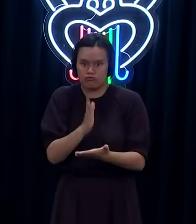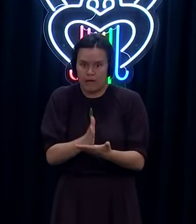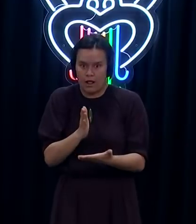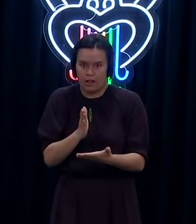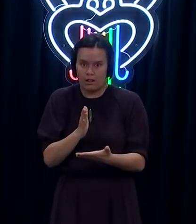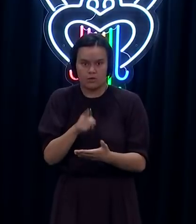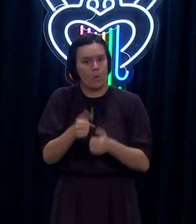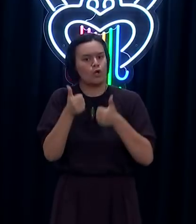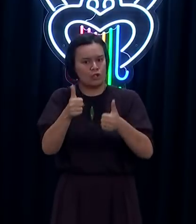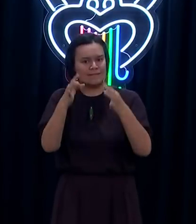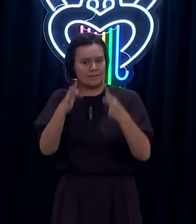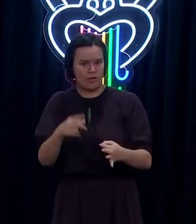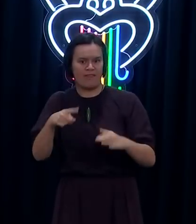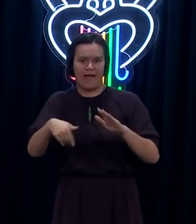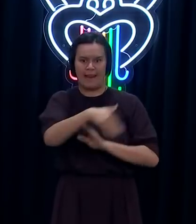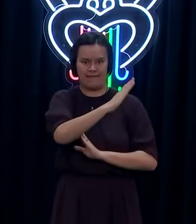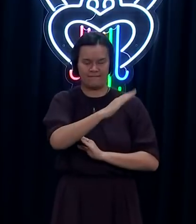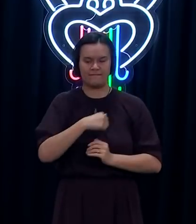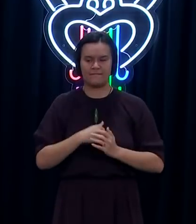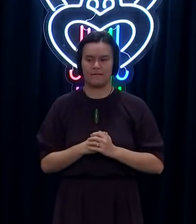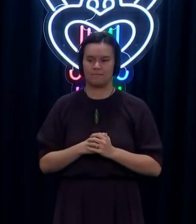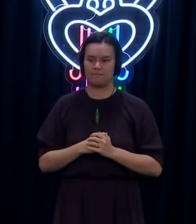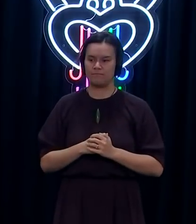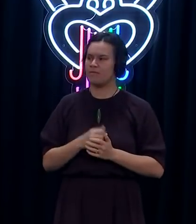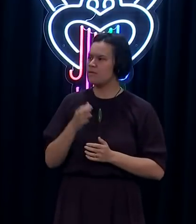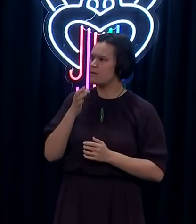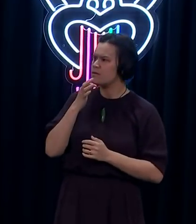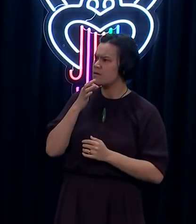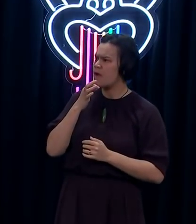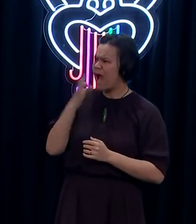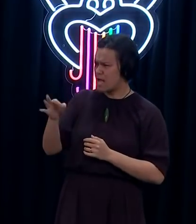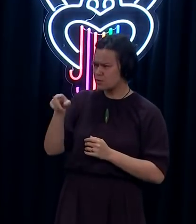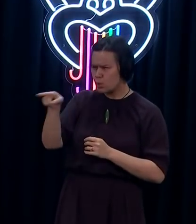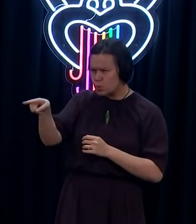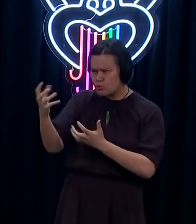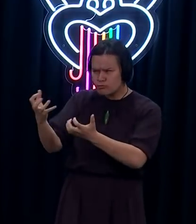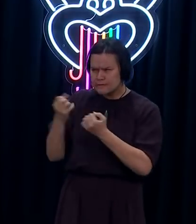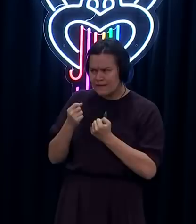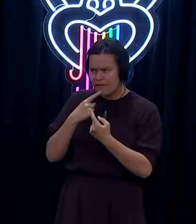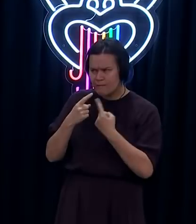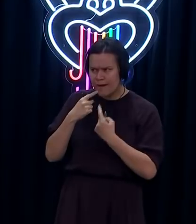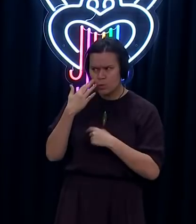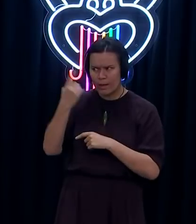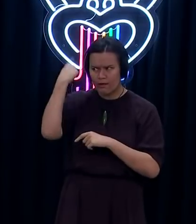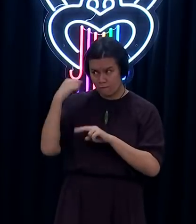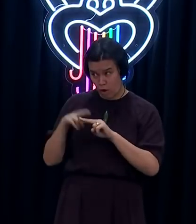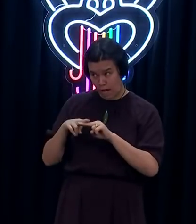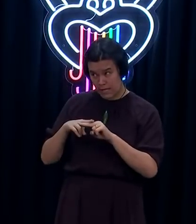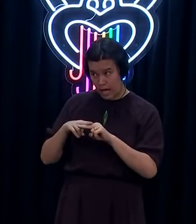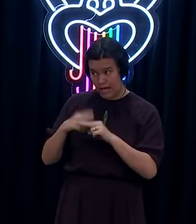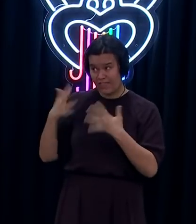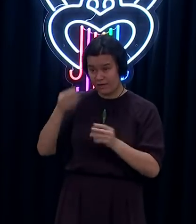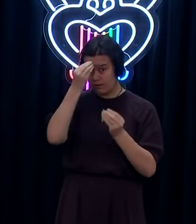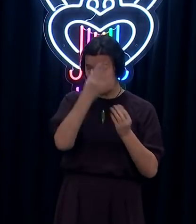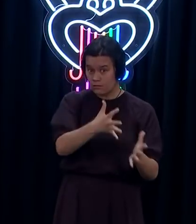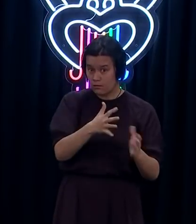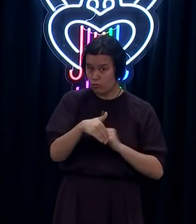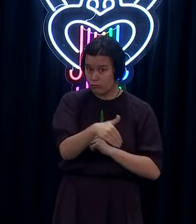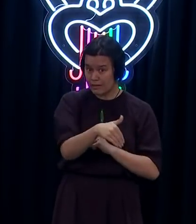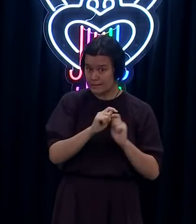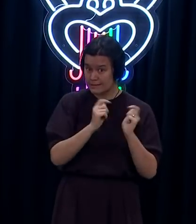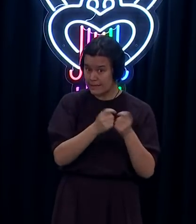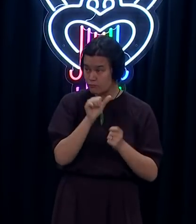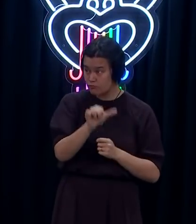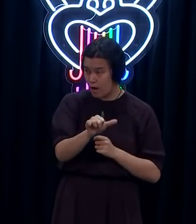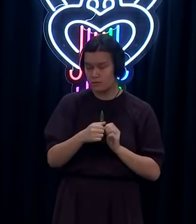So New Zealand government got this information on what Friday and then let New Zealand cricket know? Yes that's to the best of my